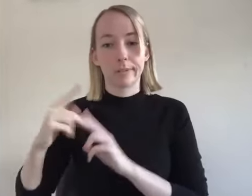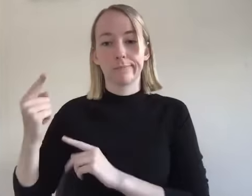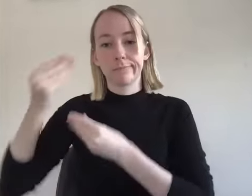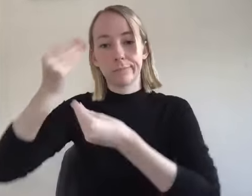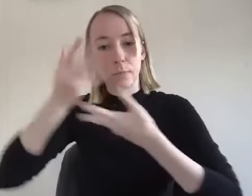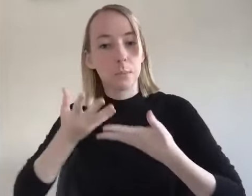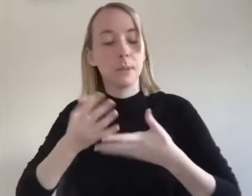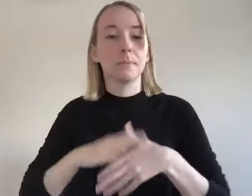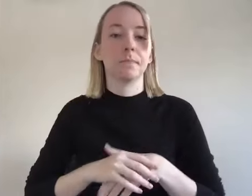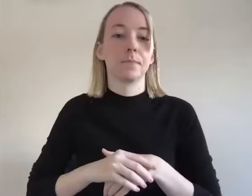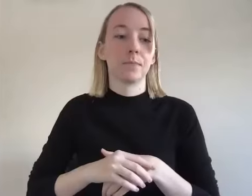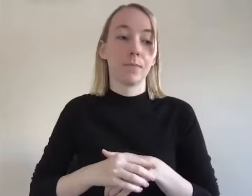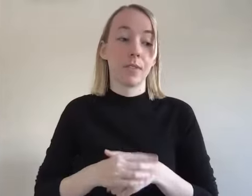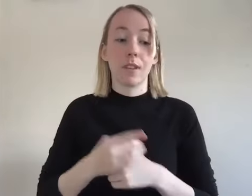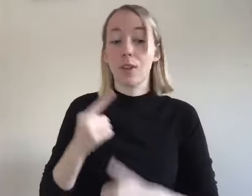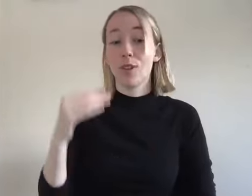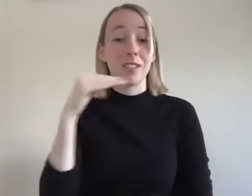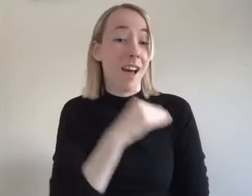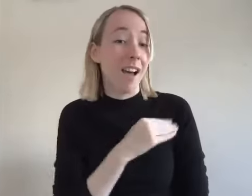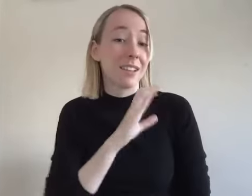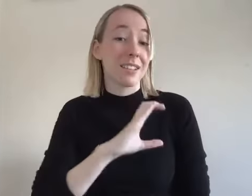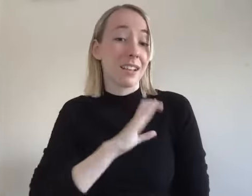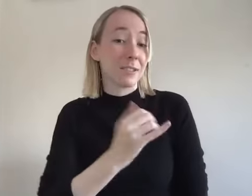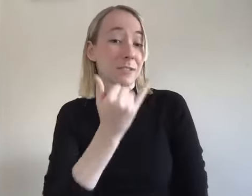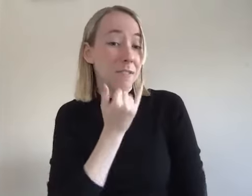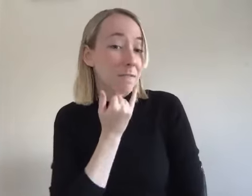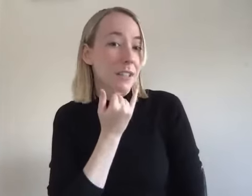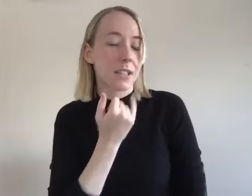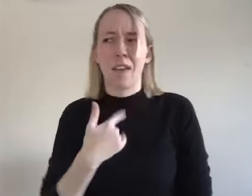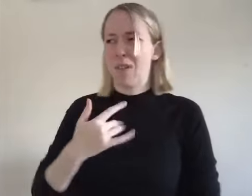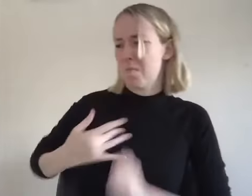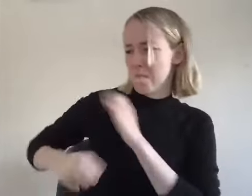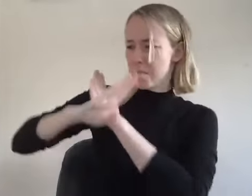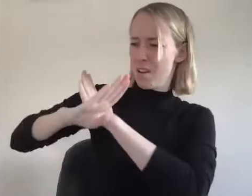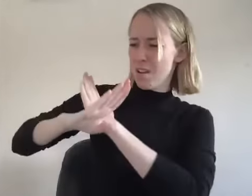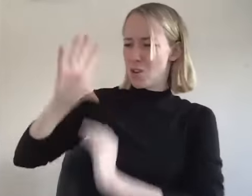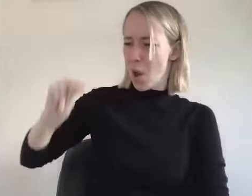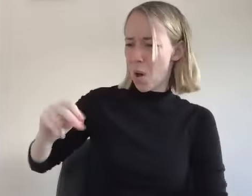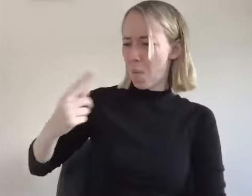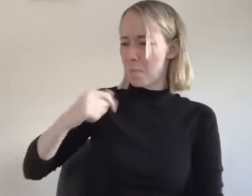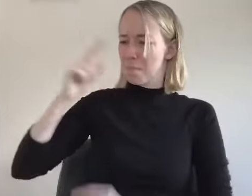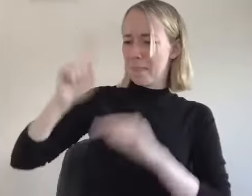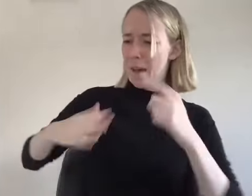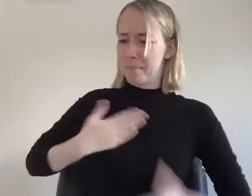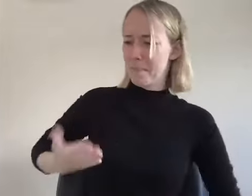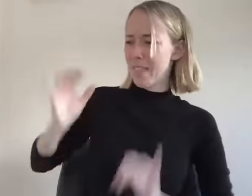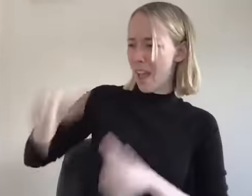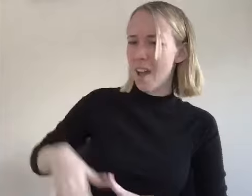partner told me like you know your line is just a character defect i was super defensive i did not want to see it